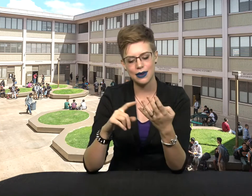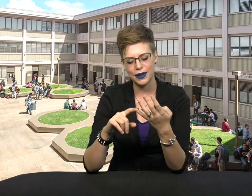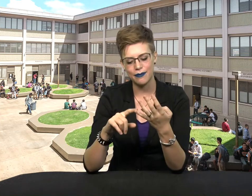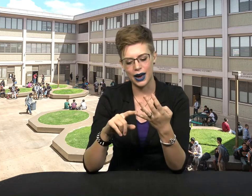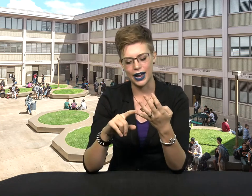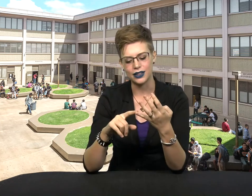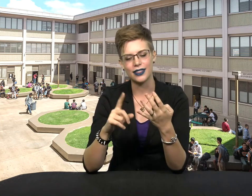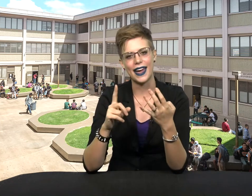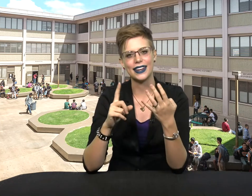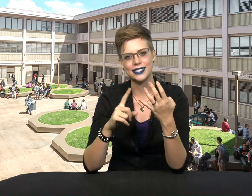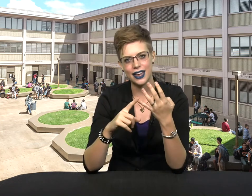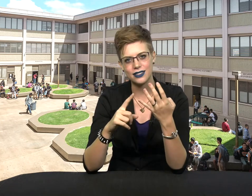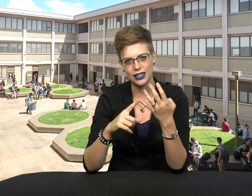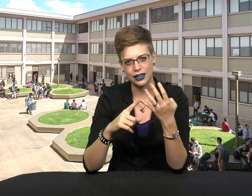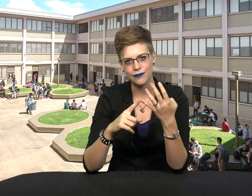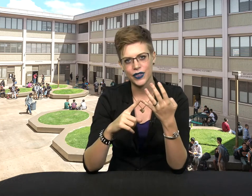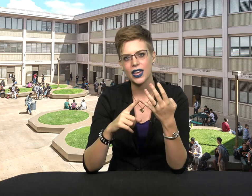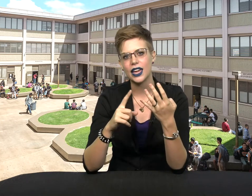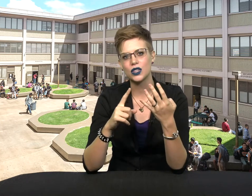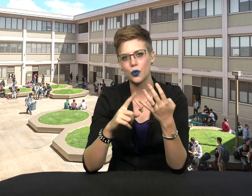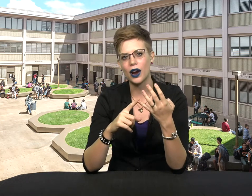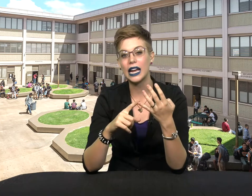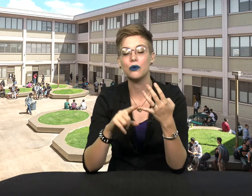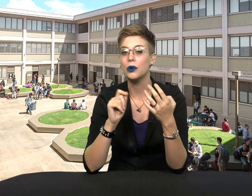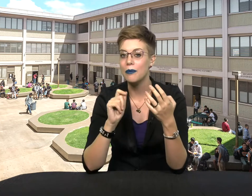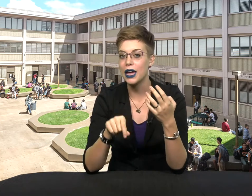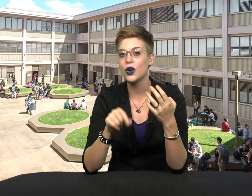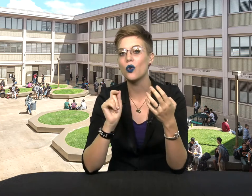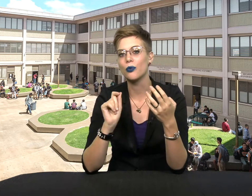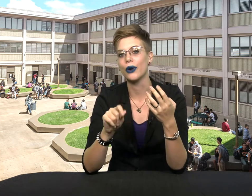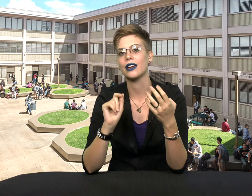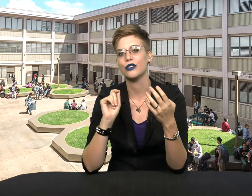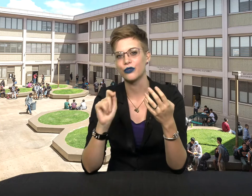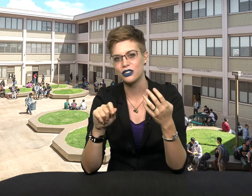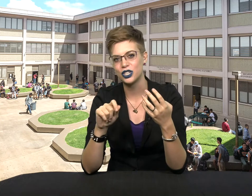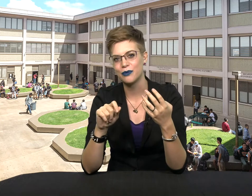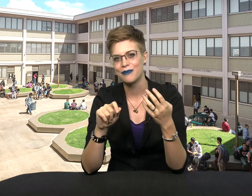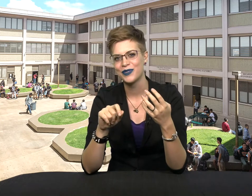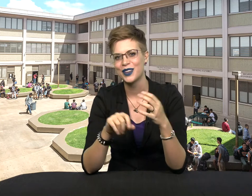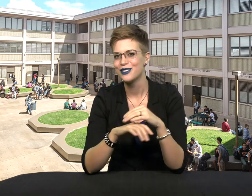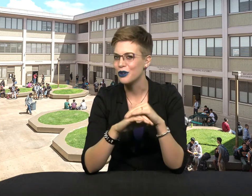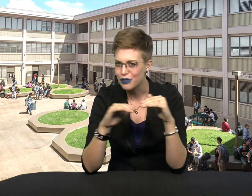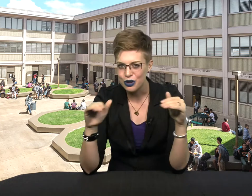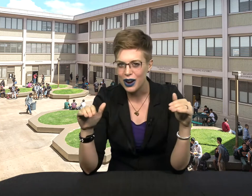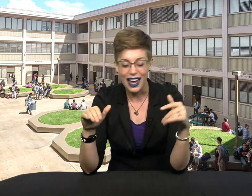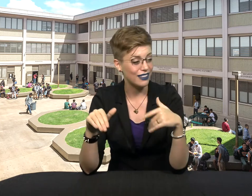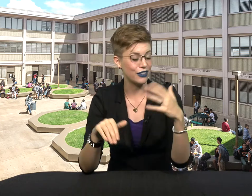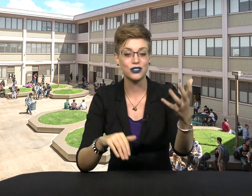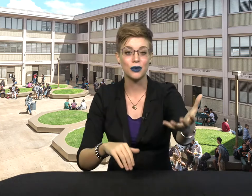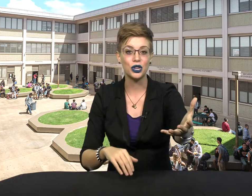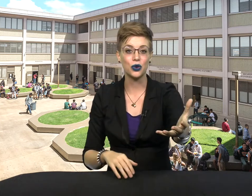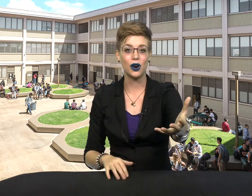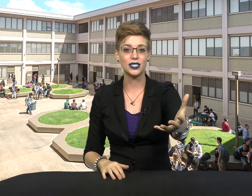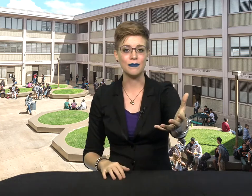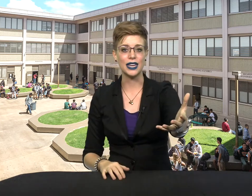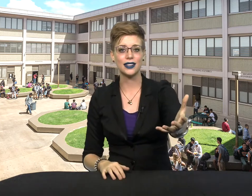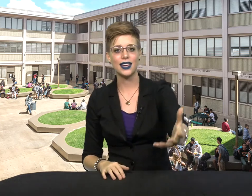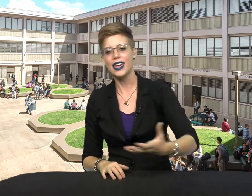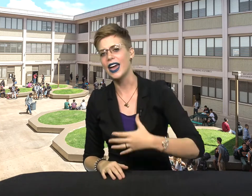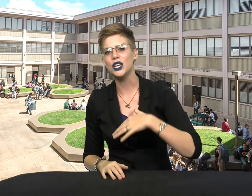in mind that intensity is where it will make or break the friendship. So if you, if there's someone you want to meet and you